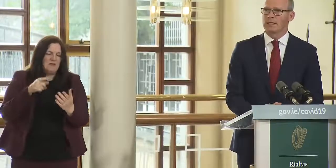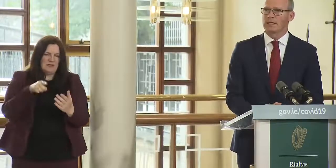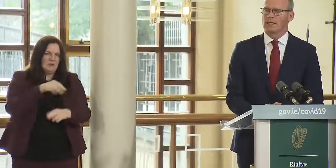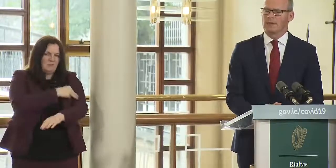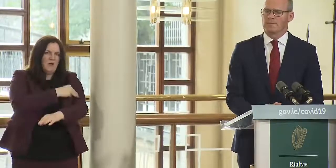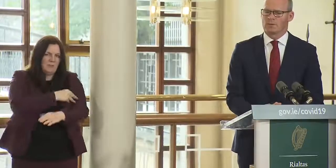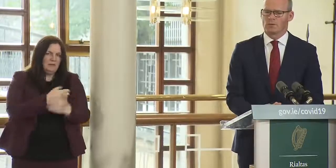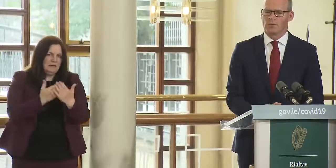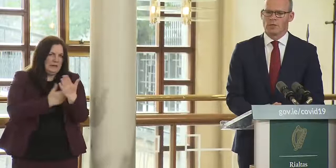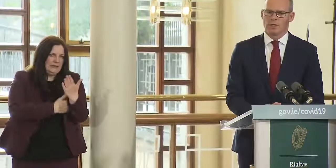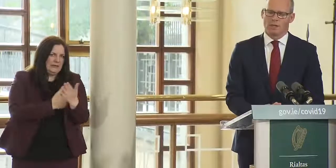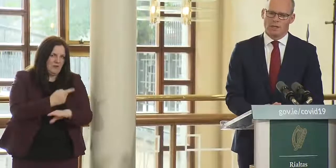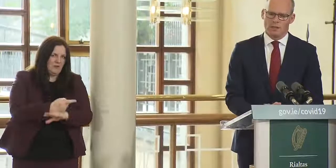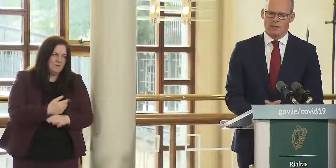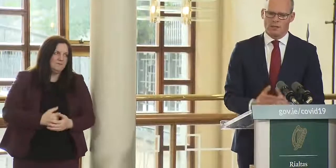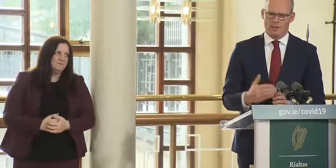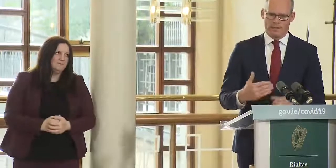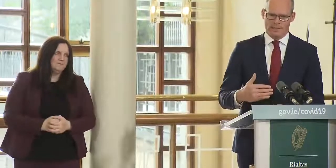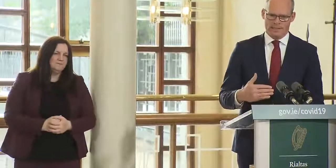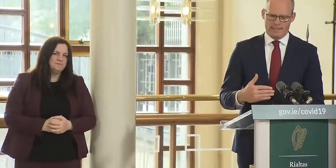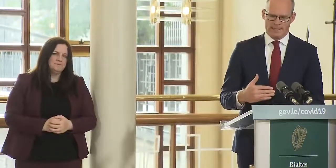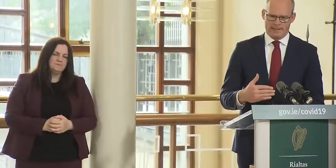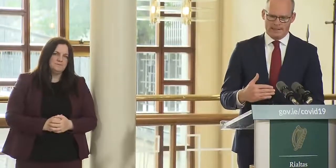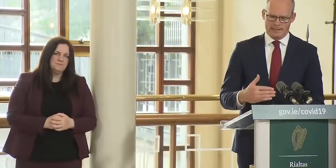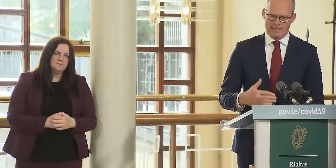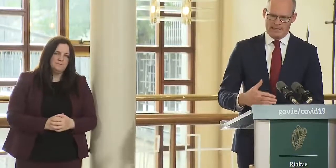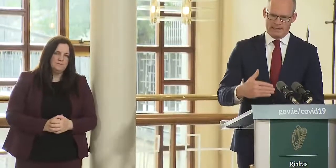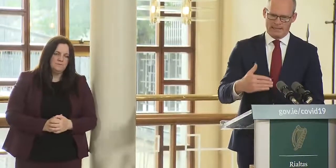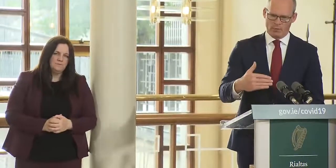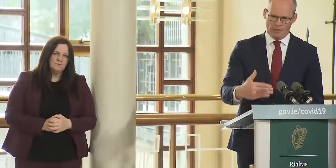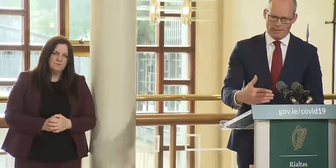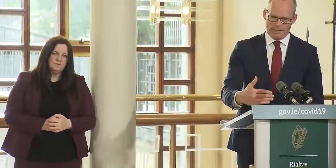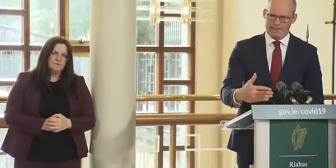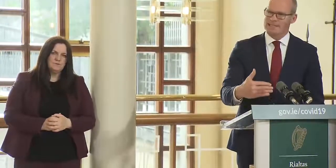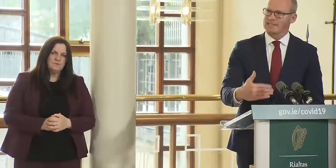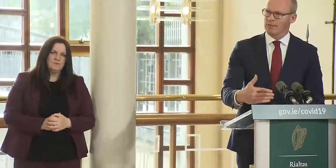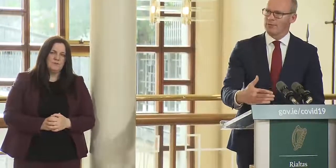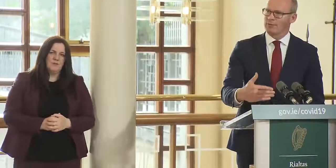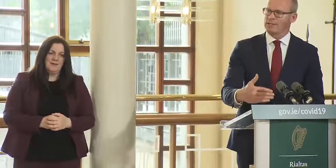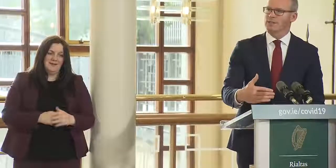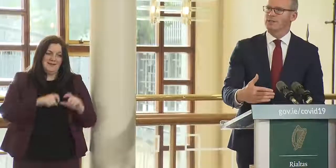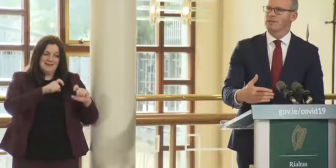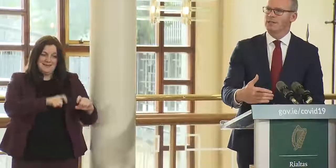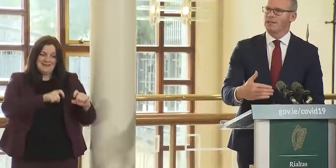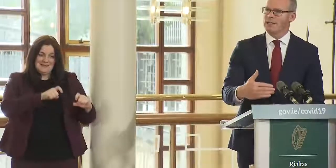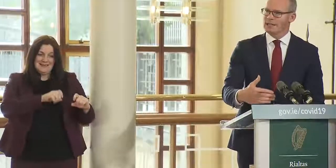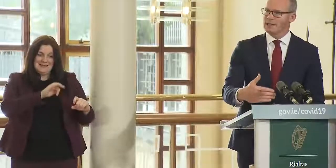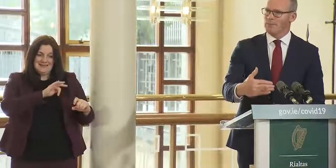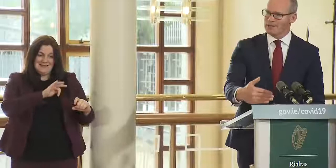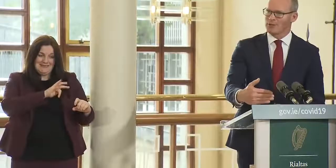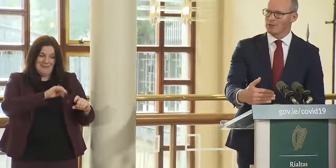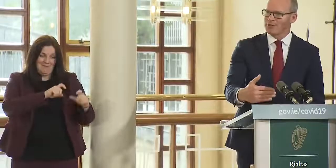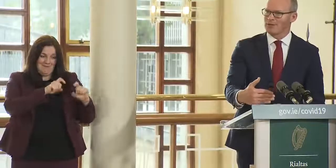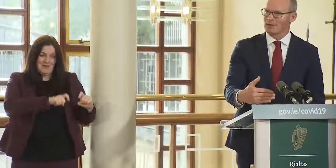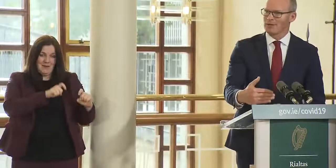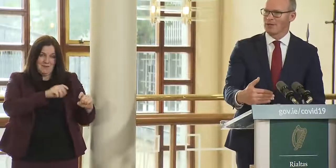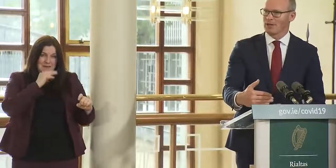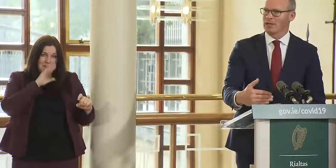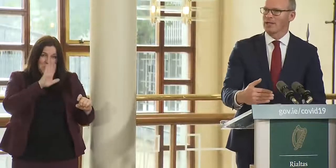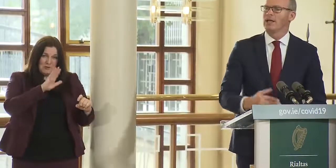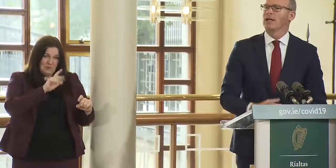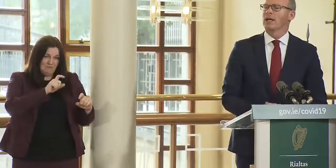legally um so you know the the self-quarantining itself isn't legally mandatory